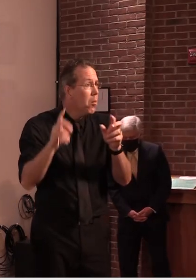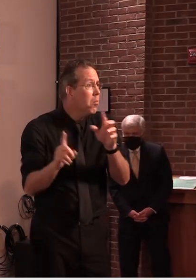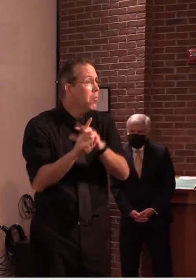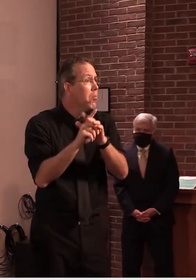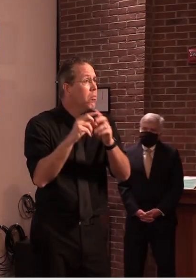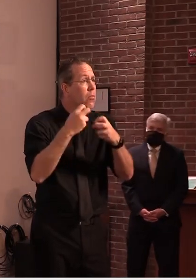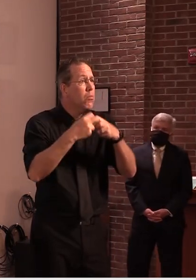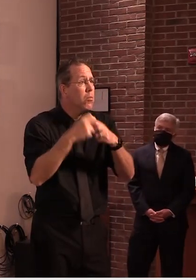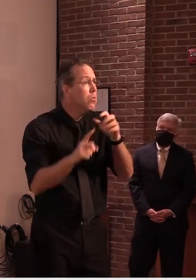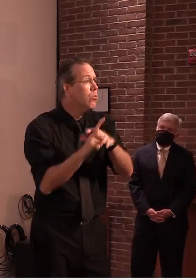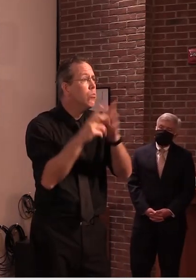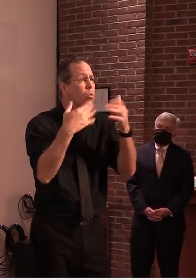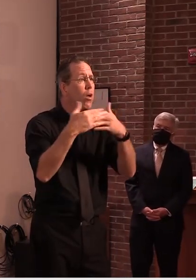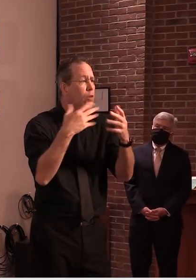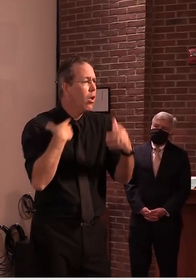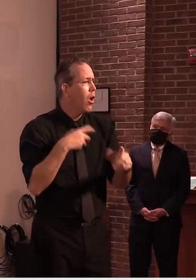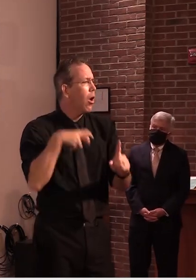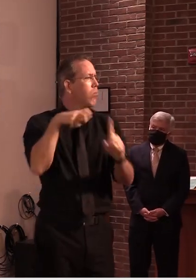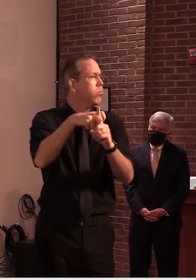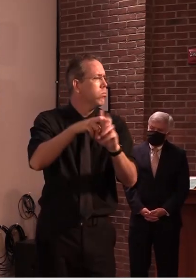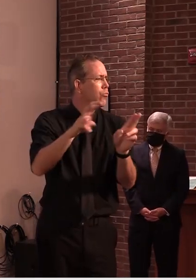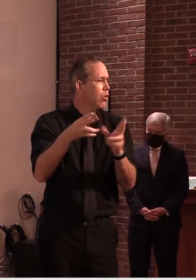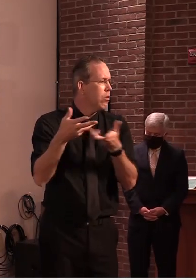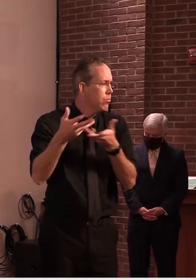beginning to come back starting next week i believe